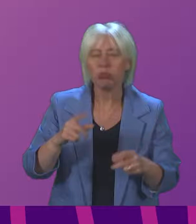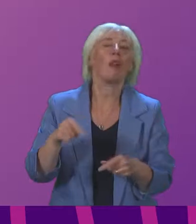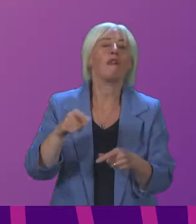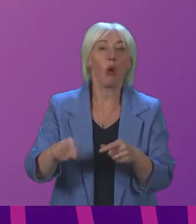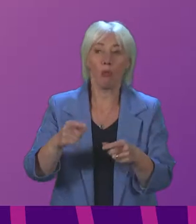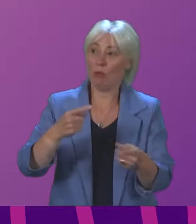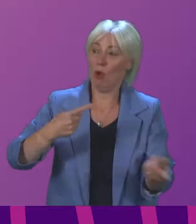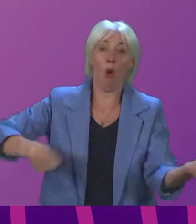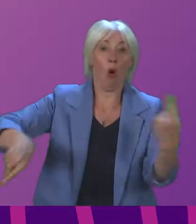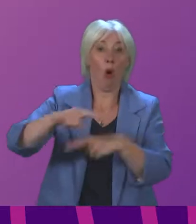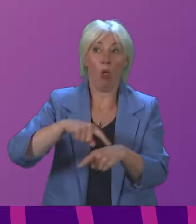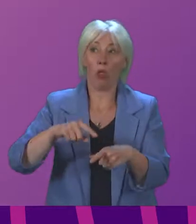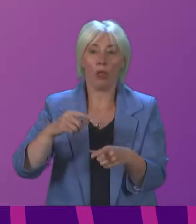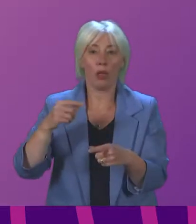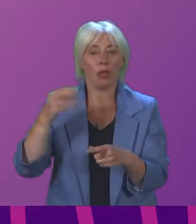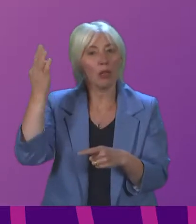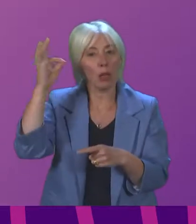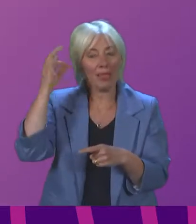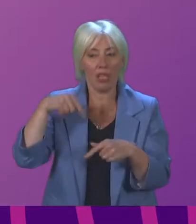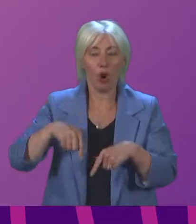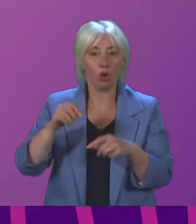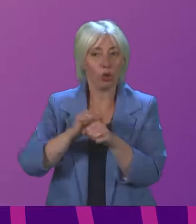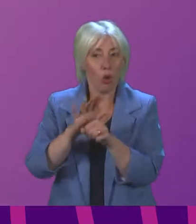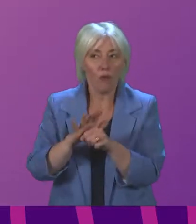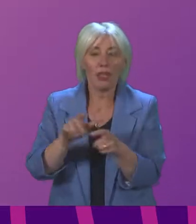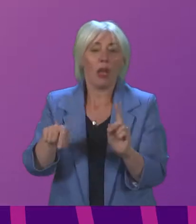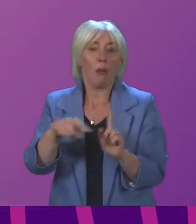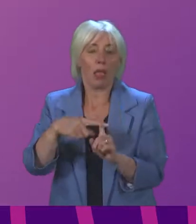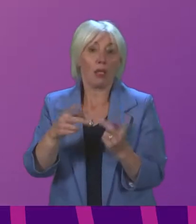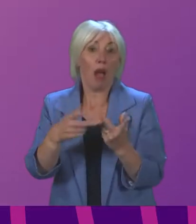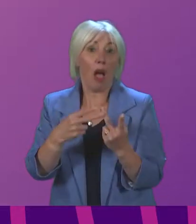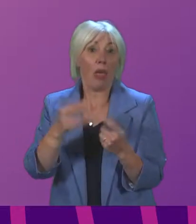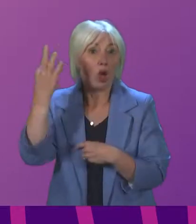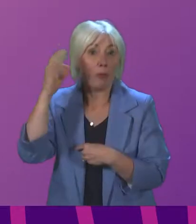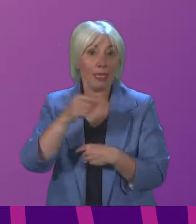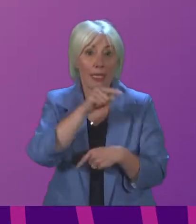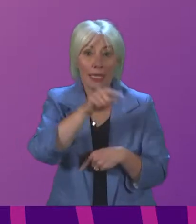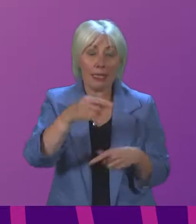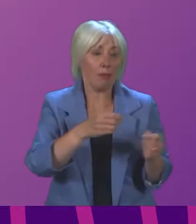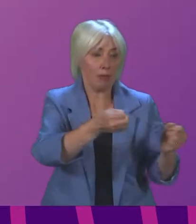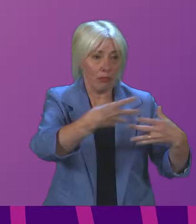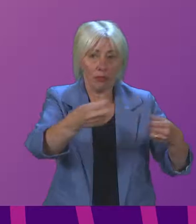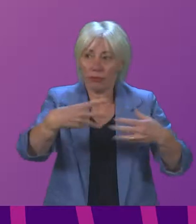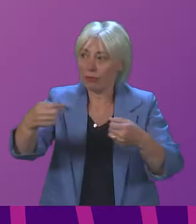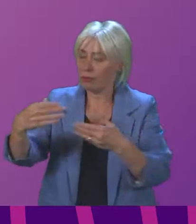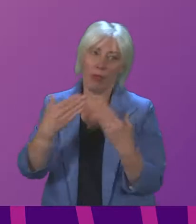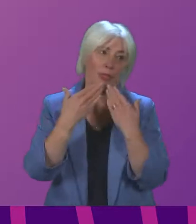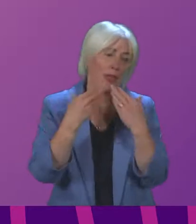undertaken by the COVID-19 Recovery Committee, and by the contributions of other committees so far this session, and we thank each of the